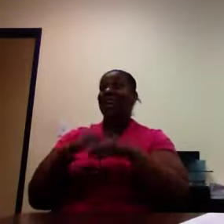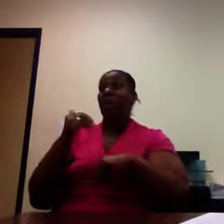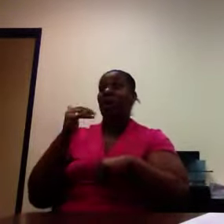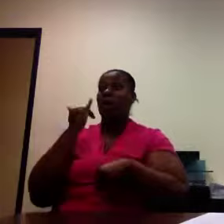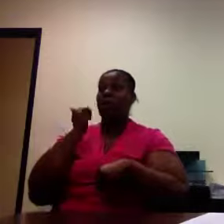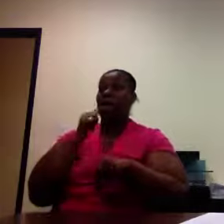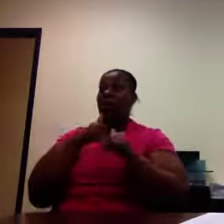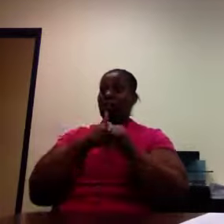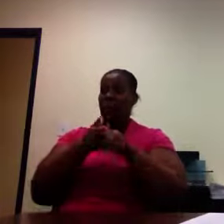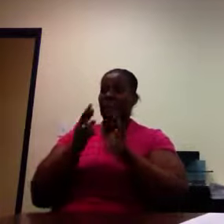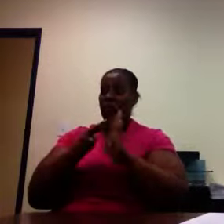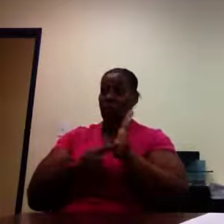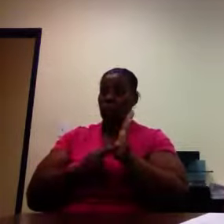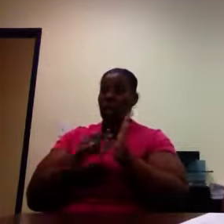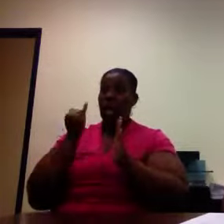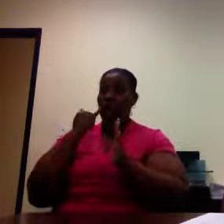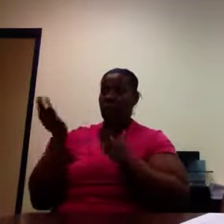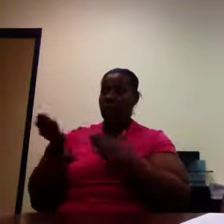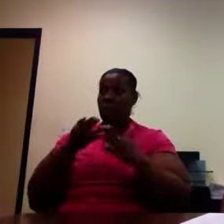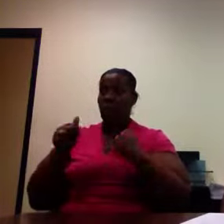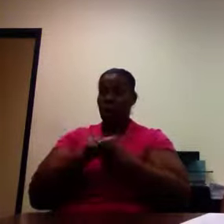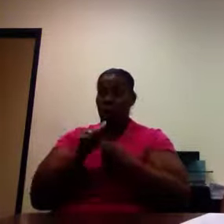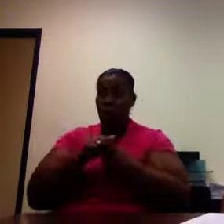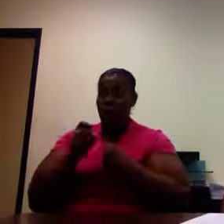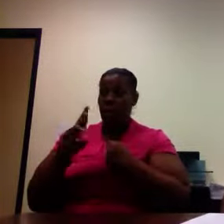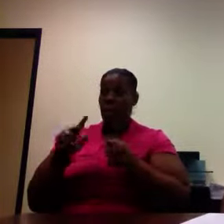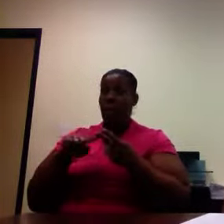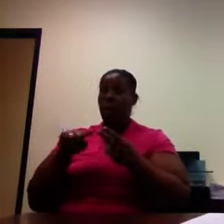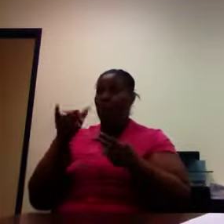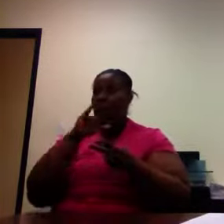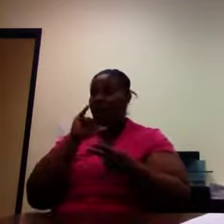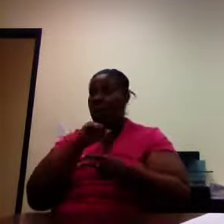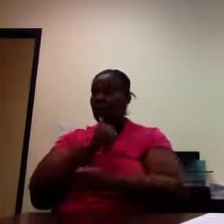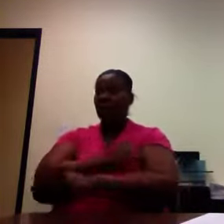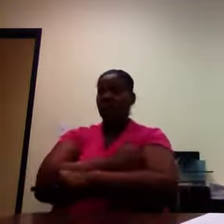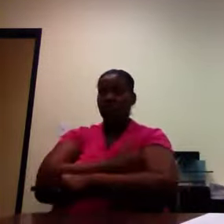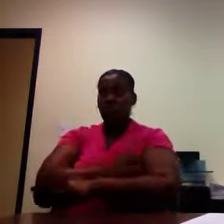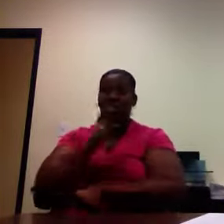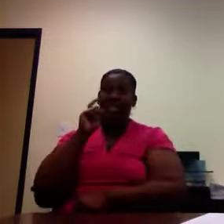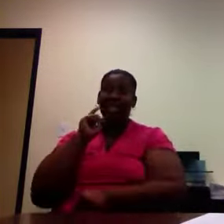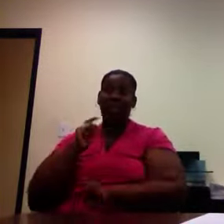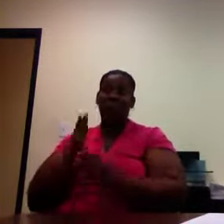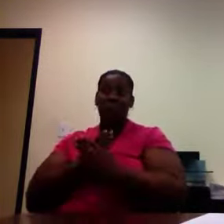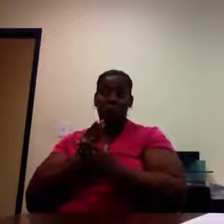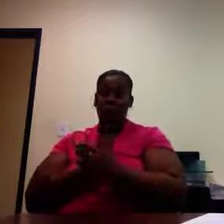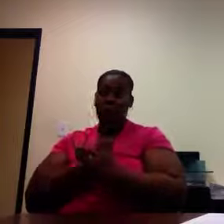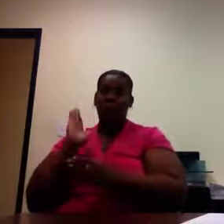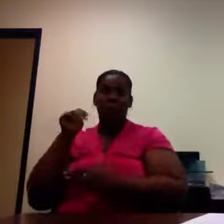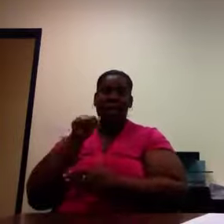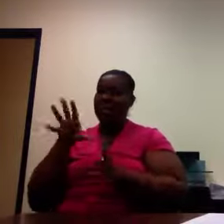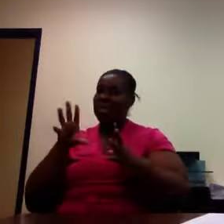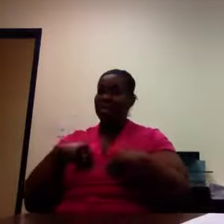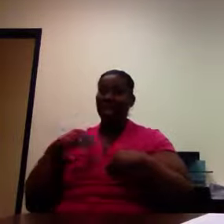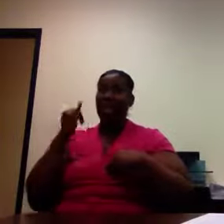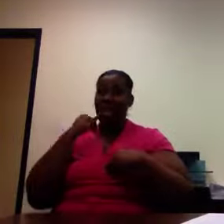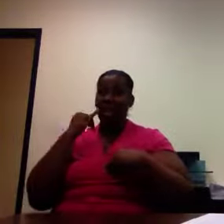obeyed. No weapons, alcoholic beverages, illegal drugs, or sexual harassment will be tolerated. All right.